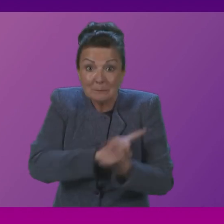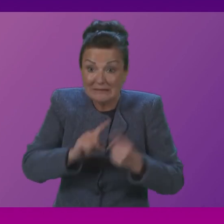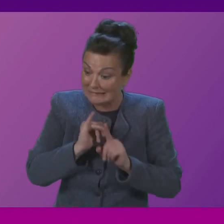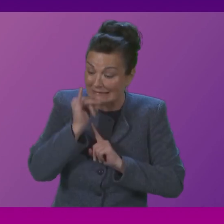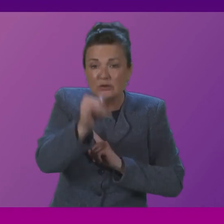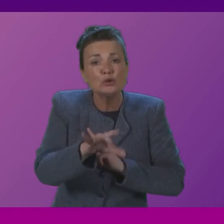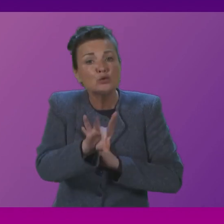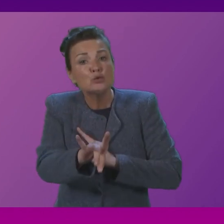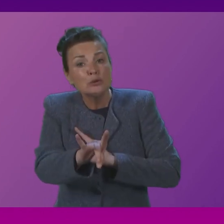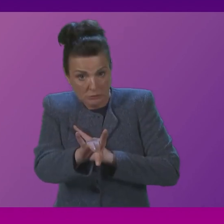next Tuesday and